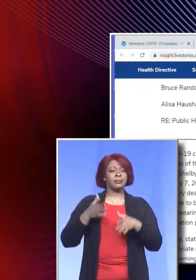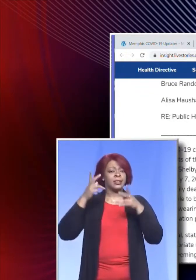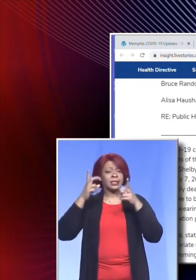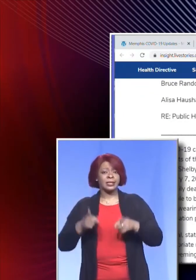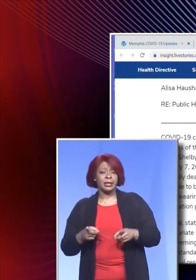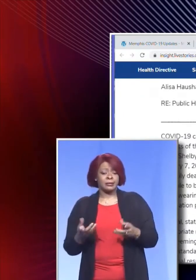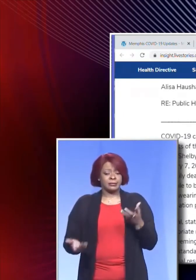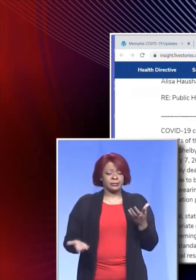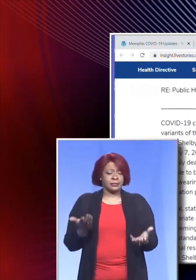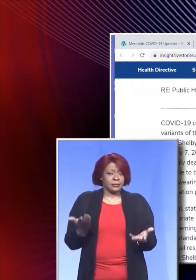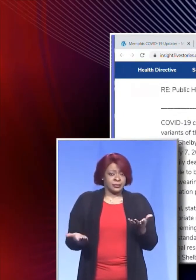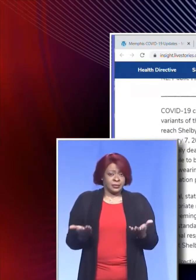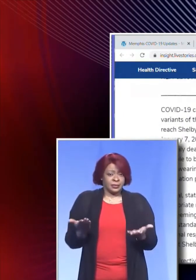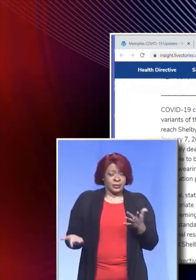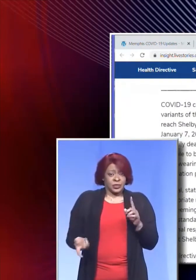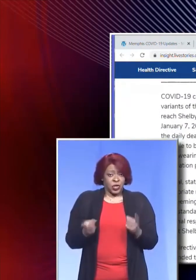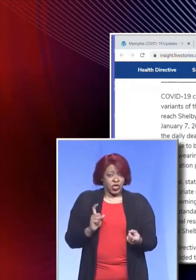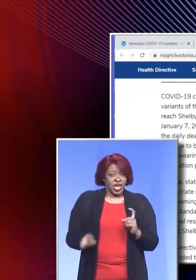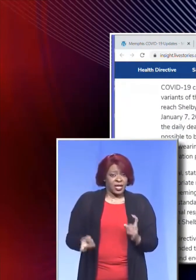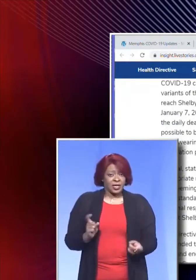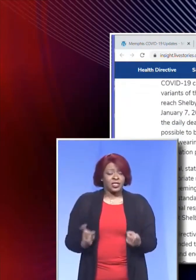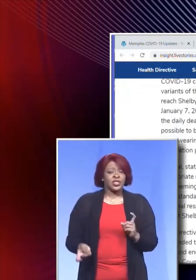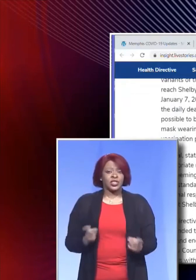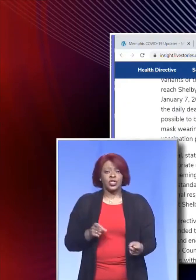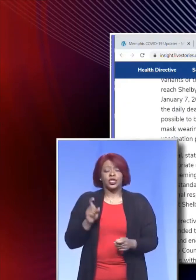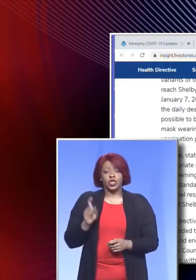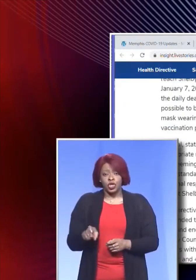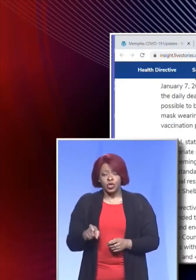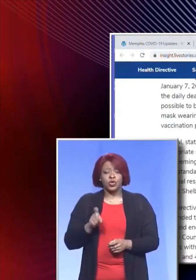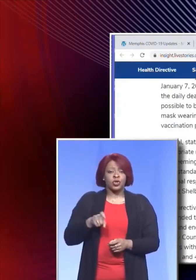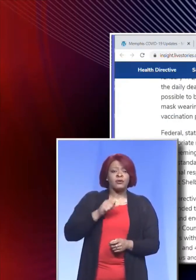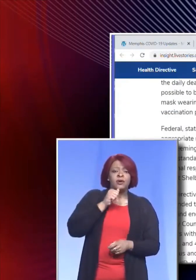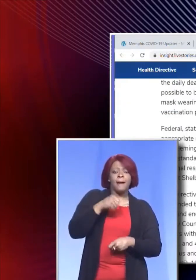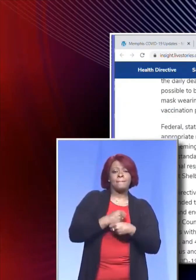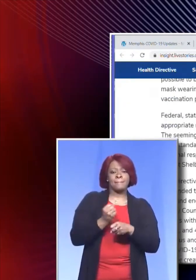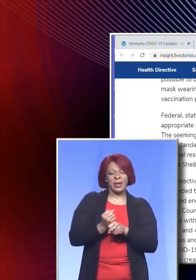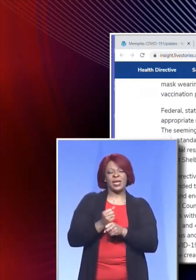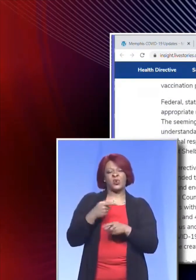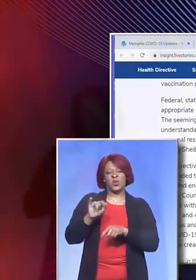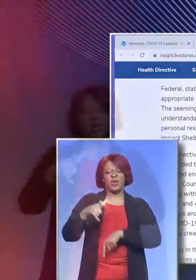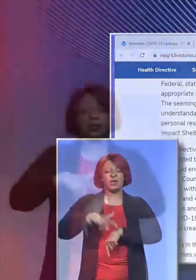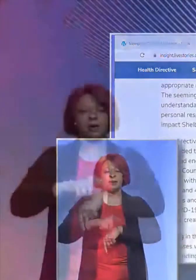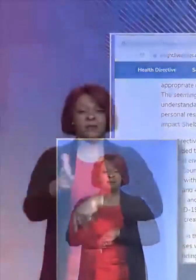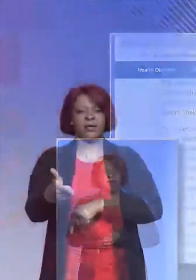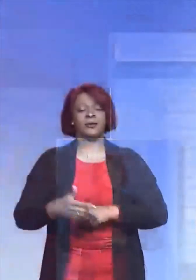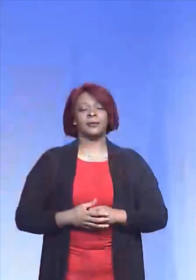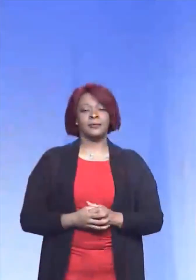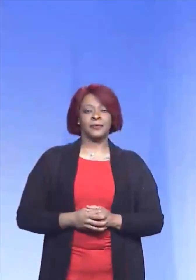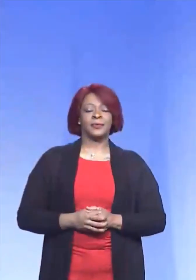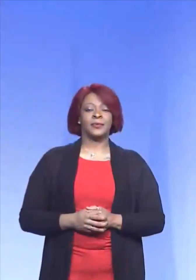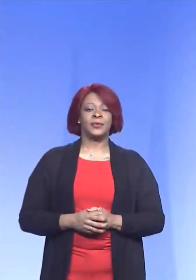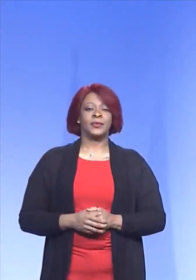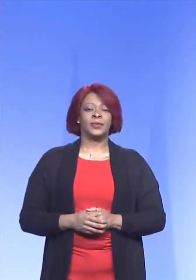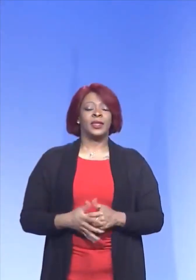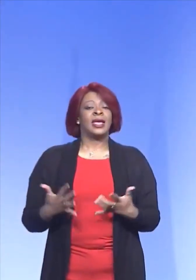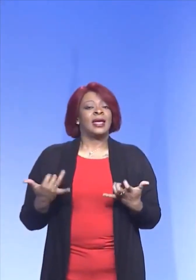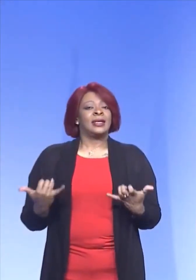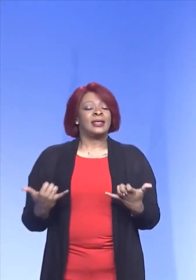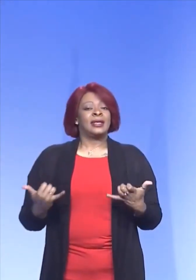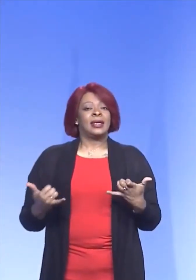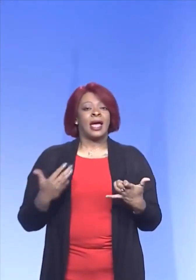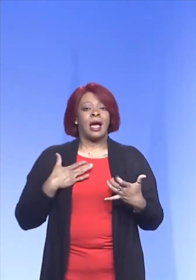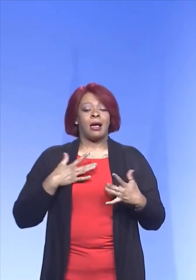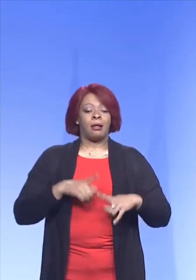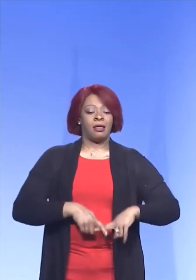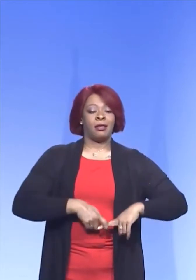what changes we should make to it at that time. Now let's just stop